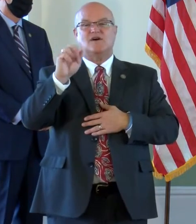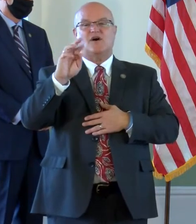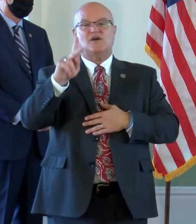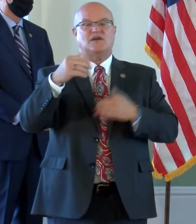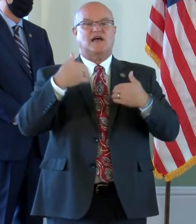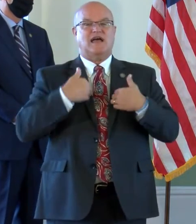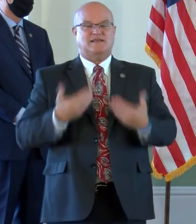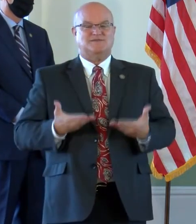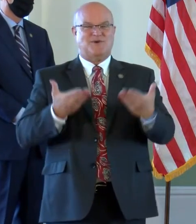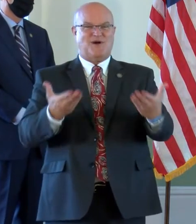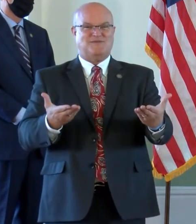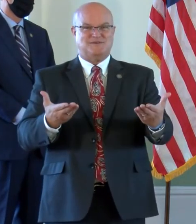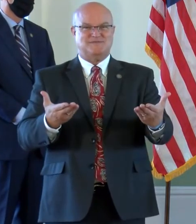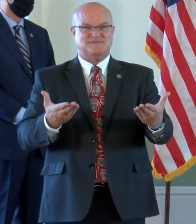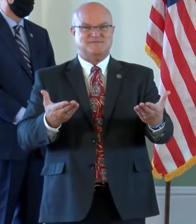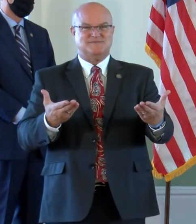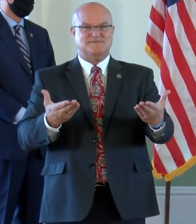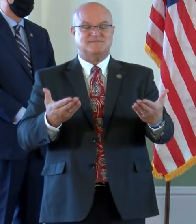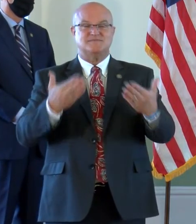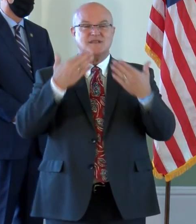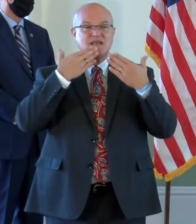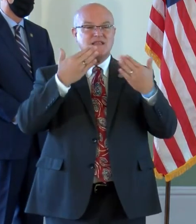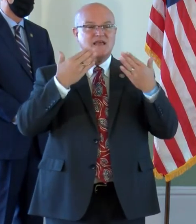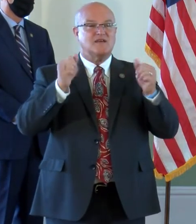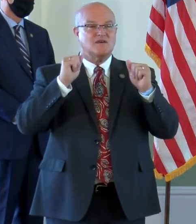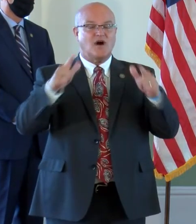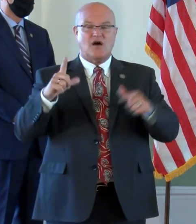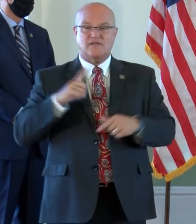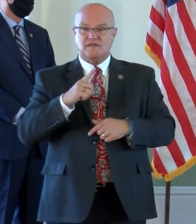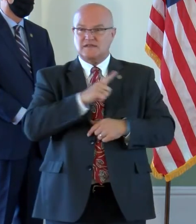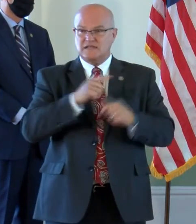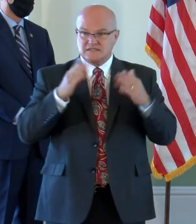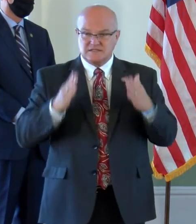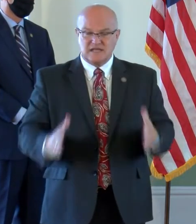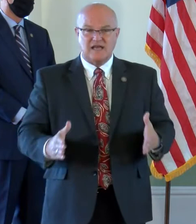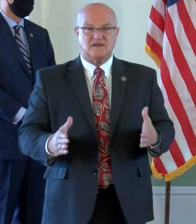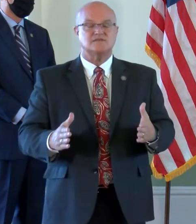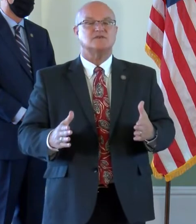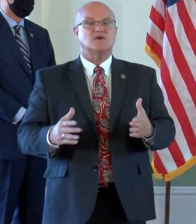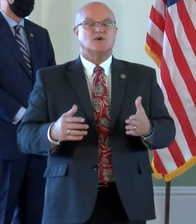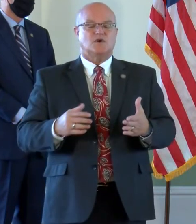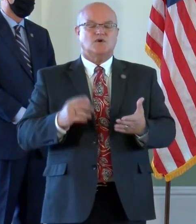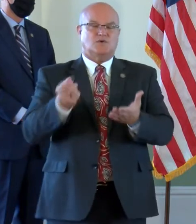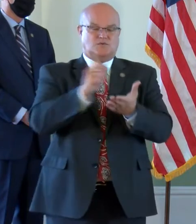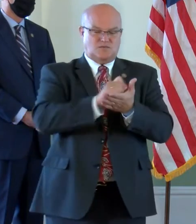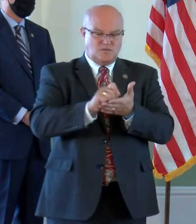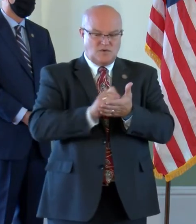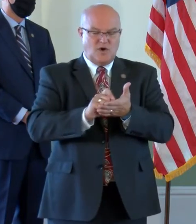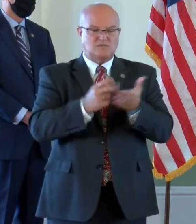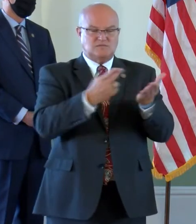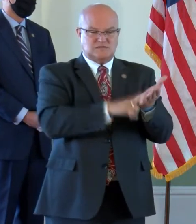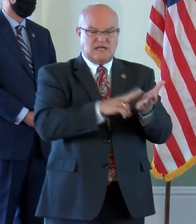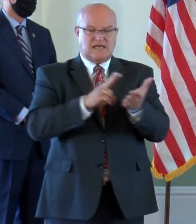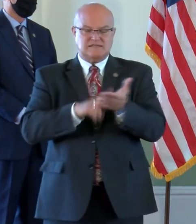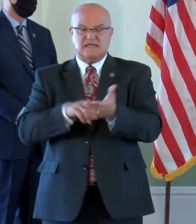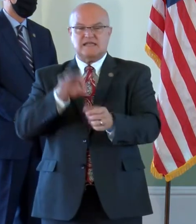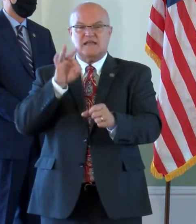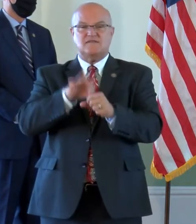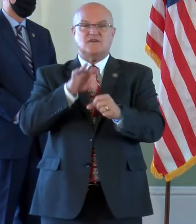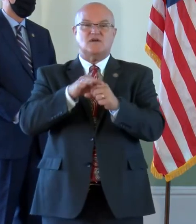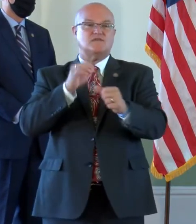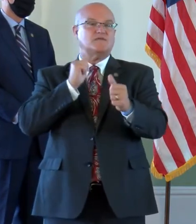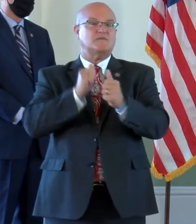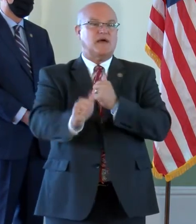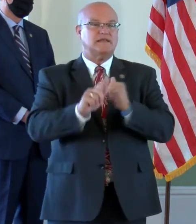has offered. Thank you to all the legislators who authored, co-signed, and voted for passage